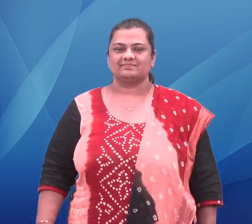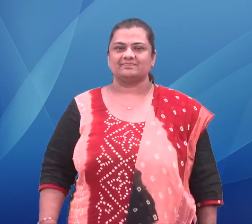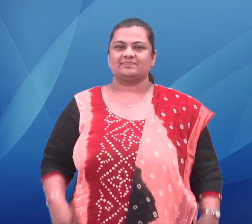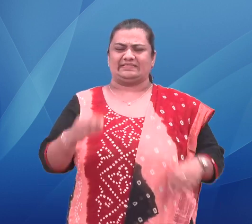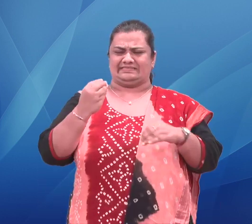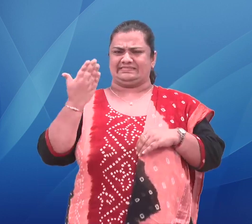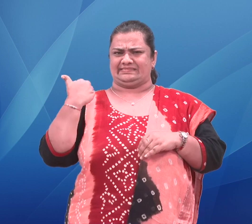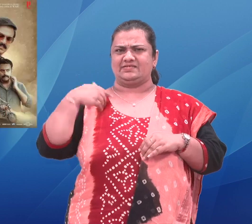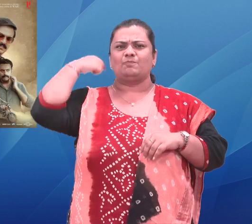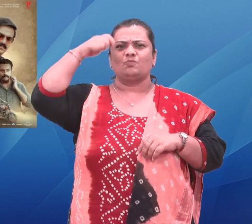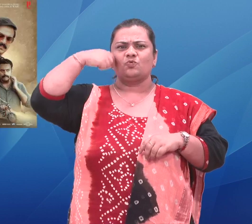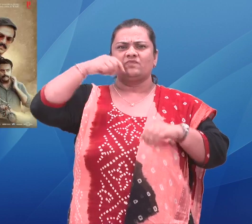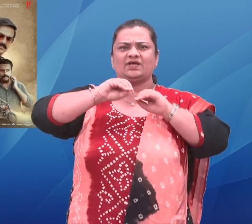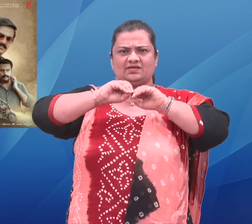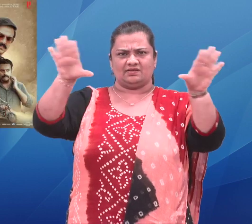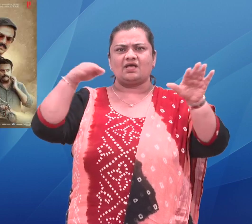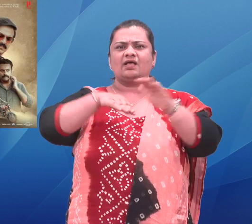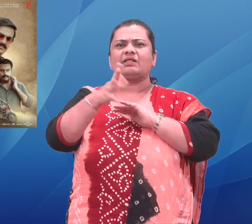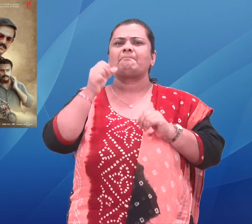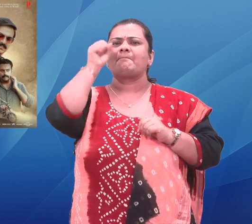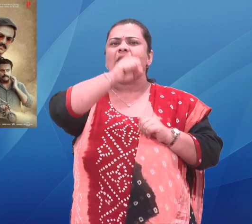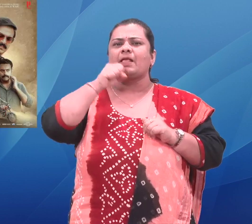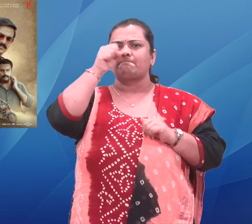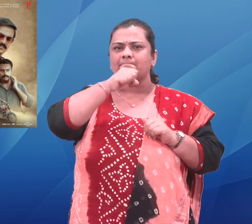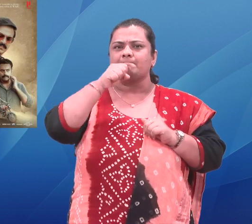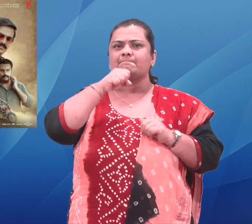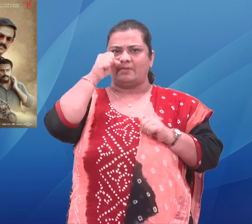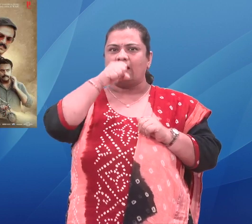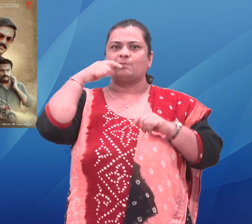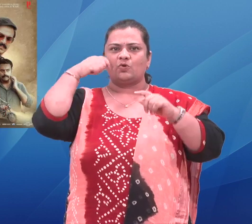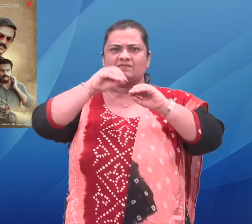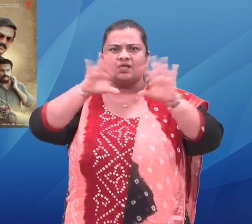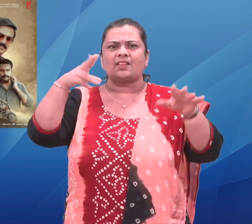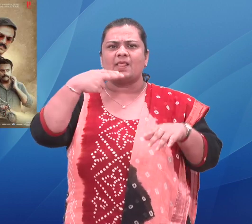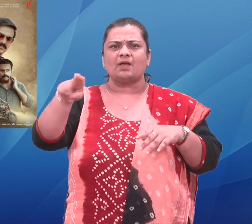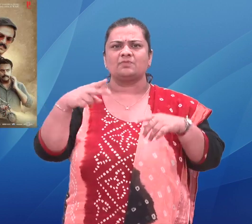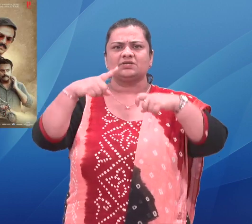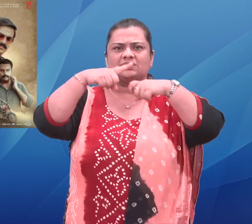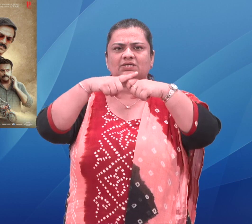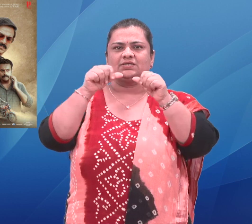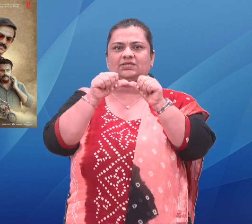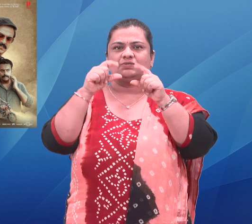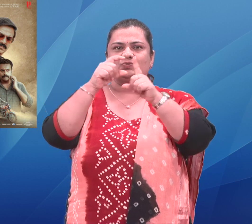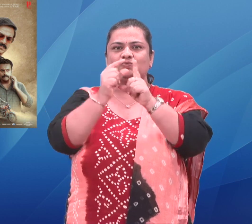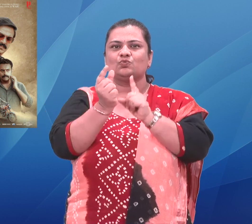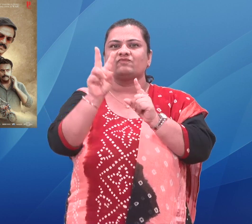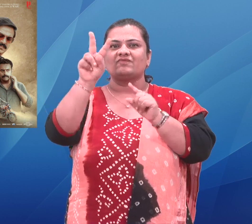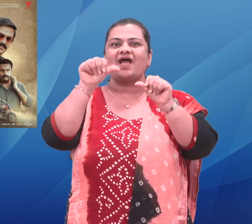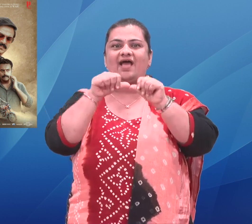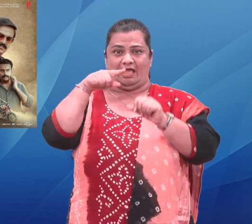Recently released Malayalam movie Kaduwa has been receiving criticism from the audience for being insensitive towards